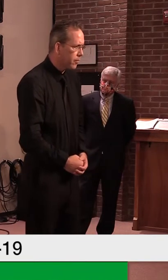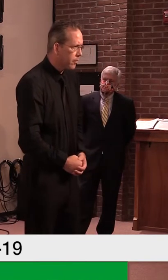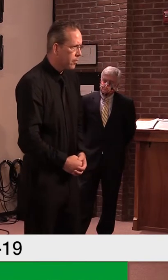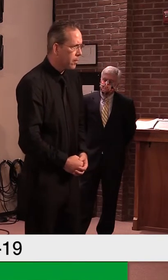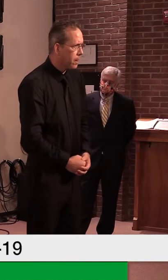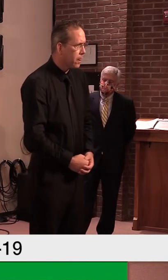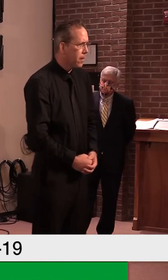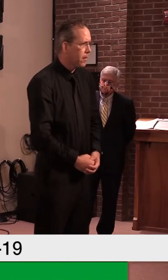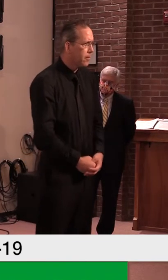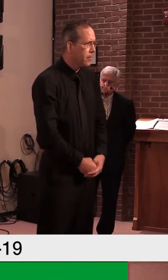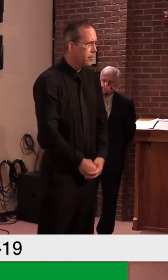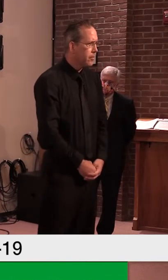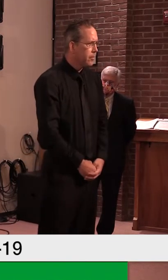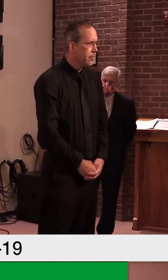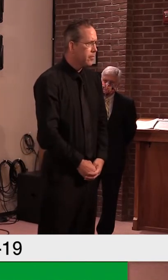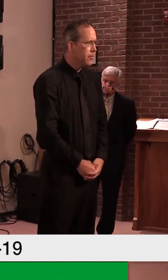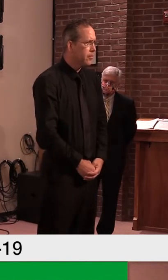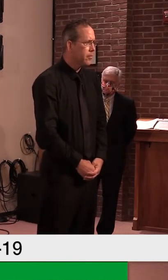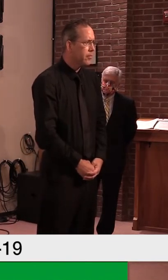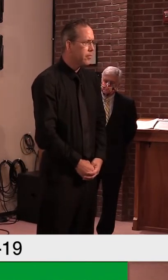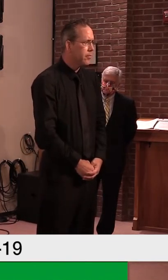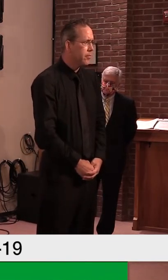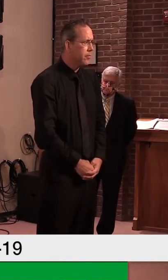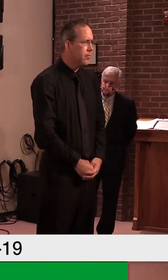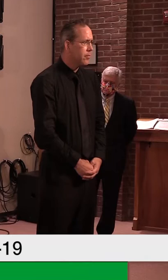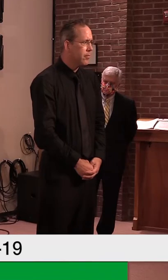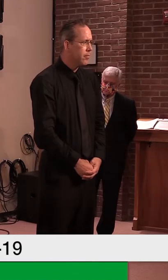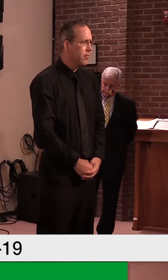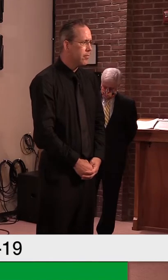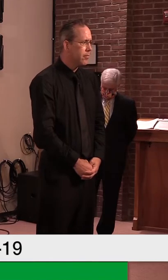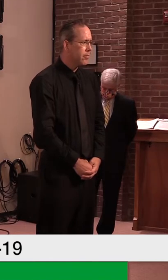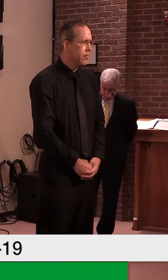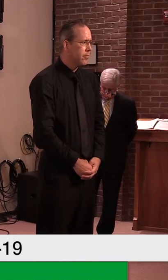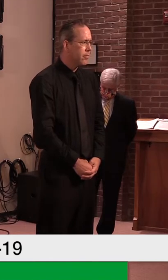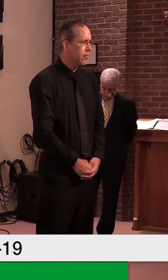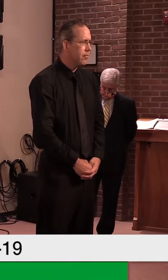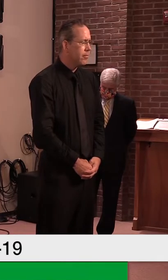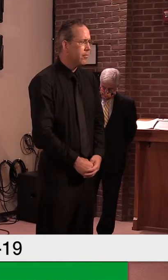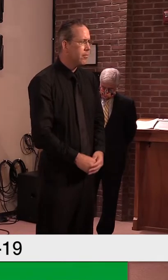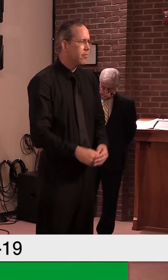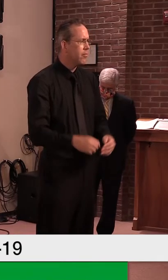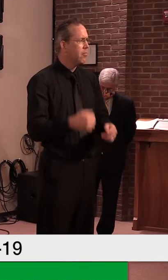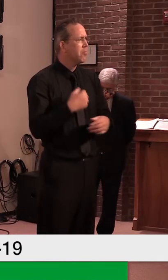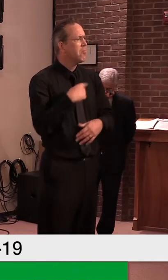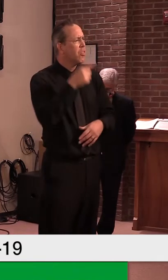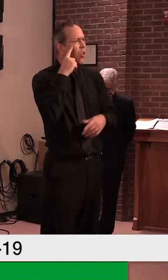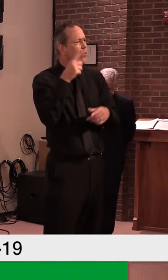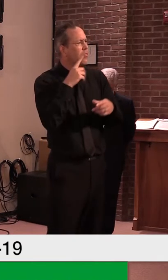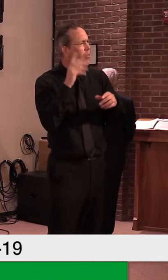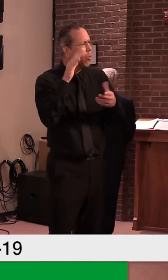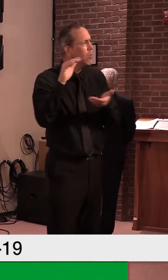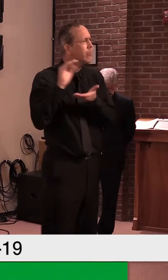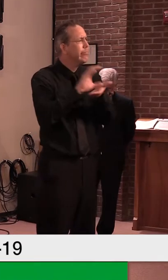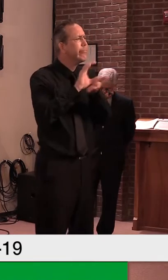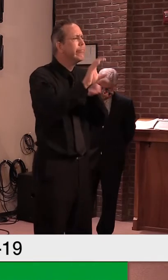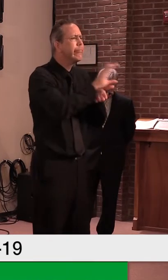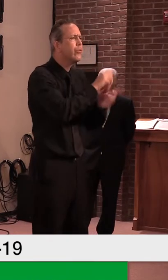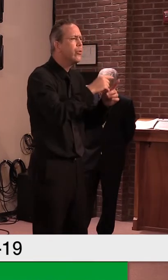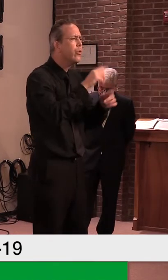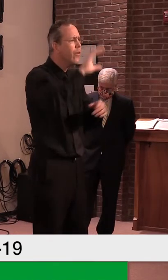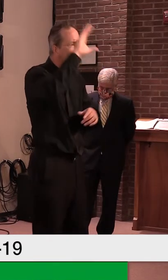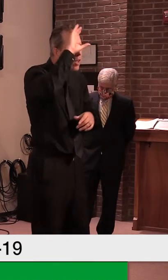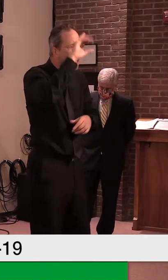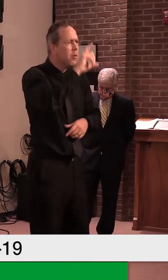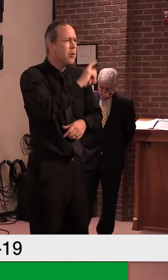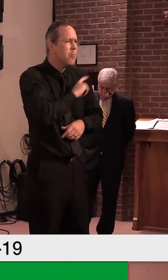point, uh, on a lot of these since that's sort of their bailiwick, the ultimate safety. So, uh, but these